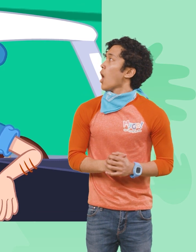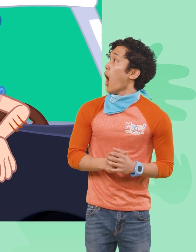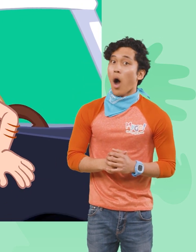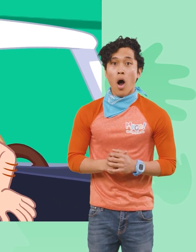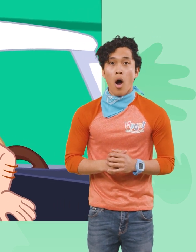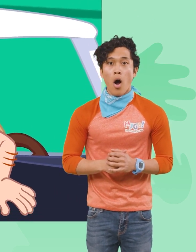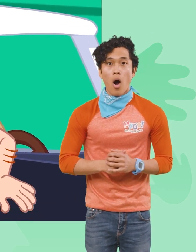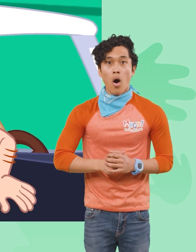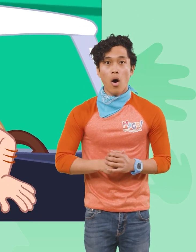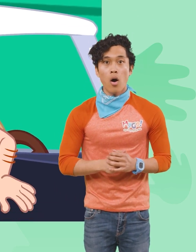boy Sure,